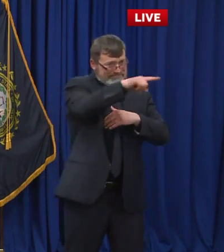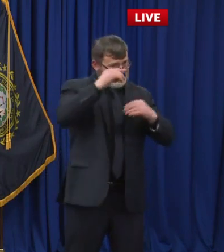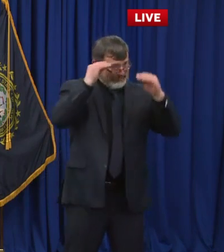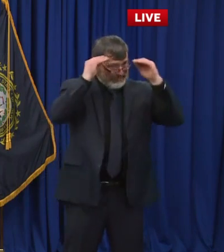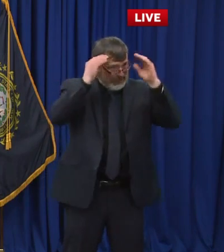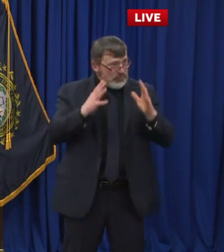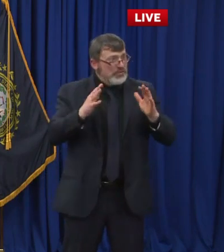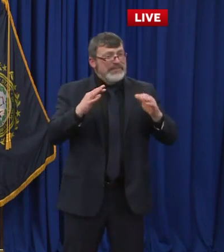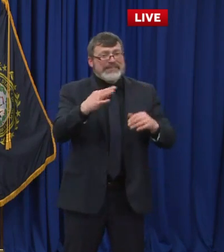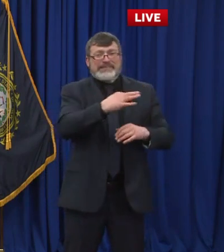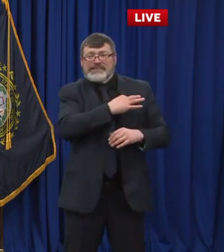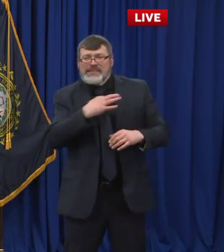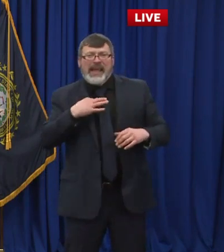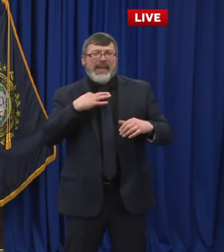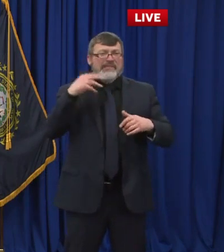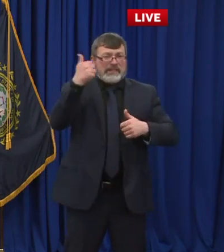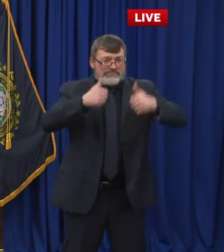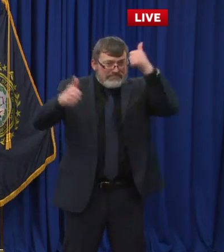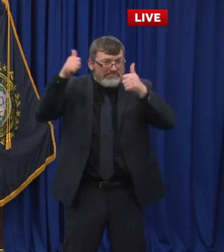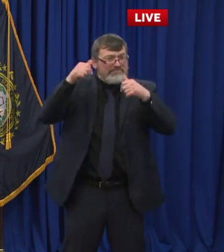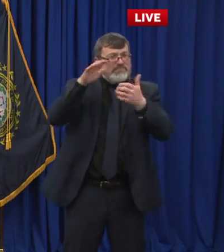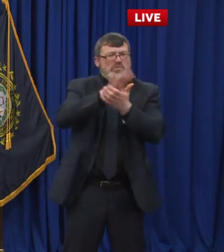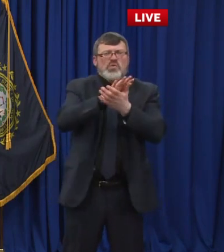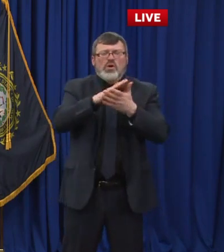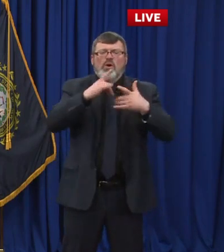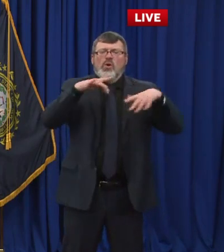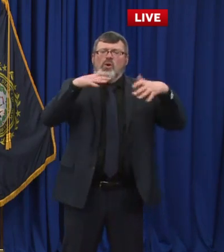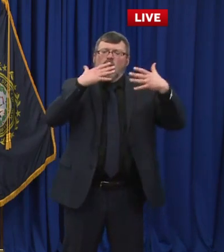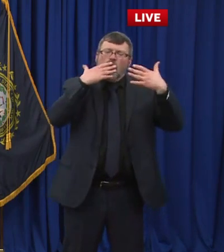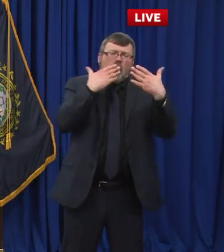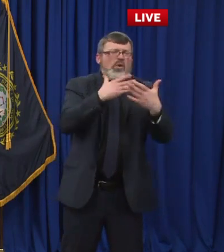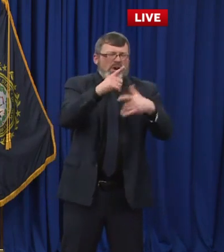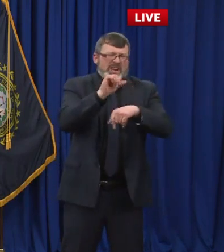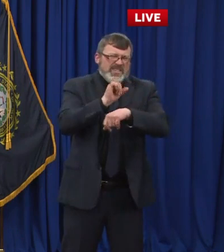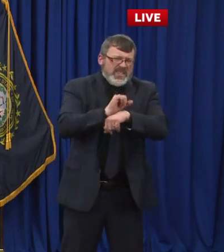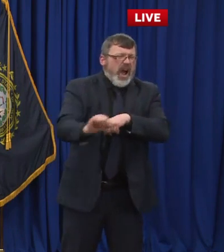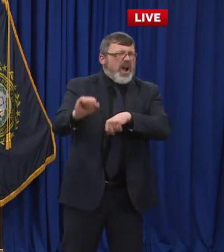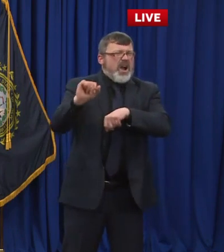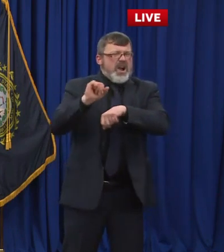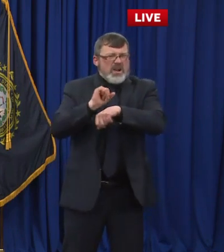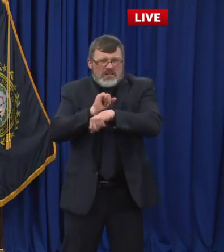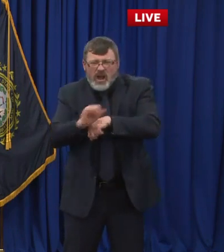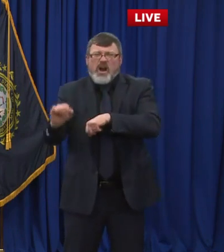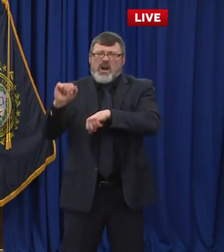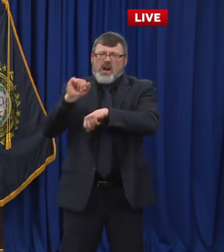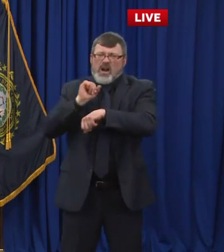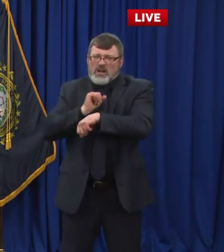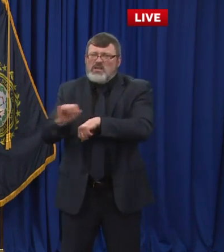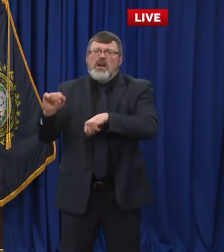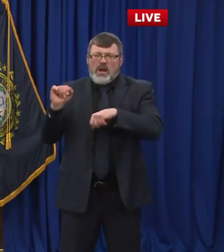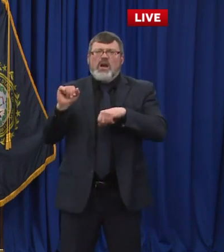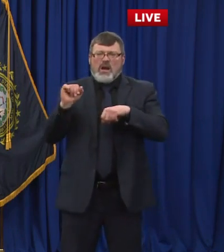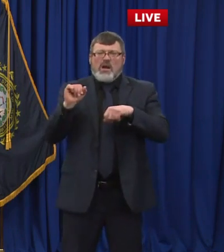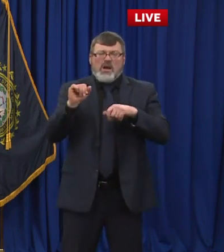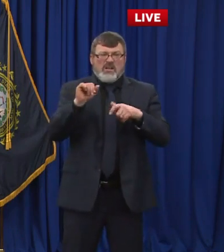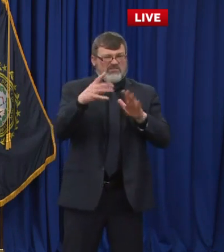in some way. It is those individuals, those schools who have really provided a model of success for others to look to and copy to. And if you have any questions